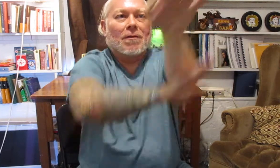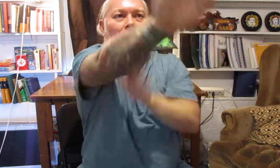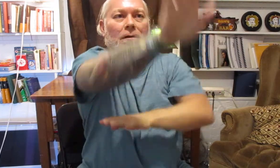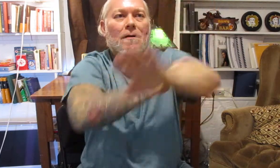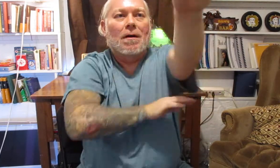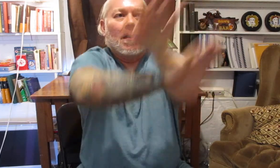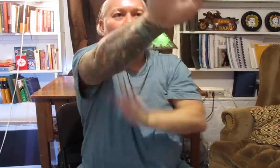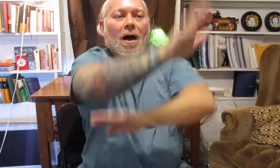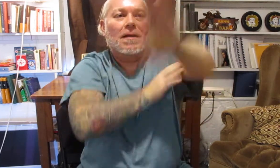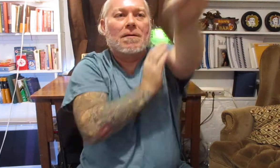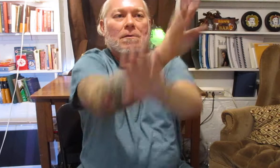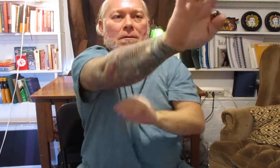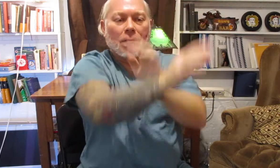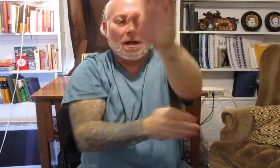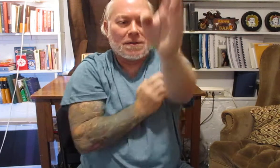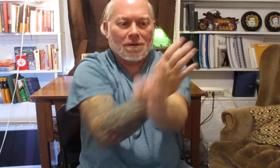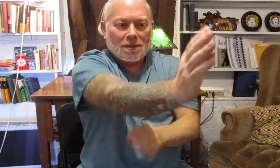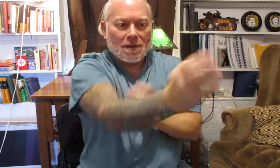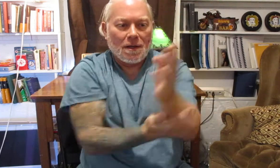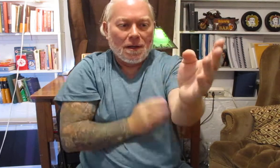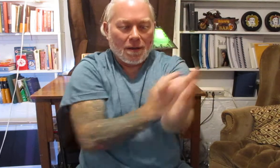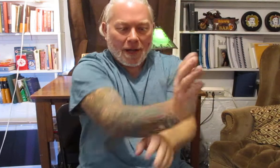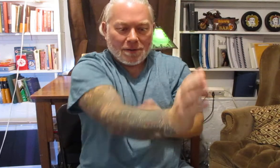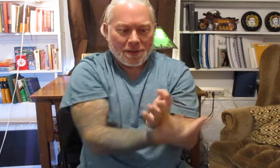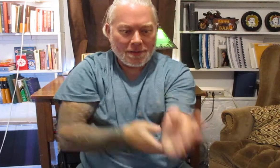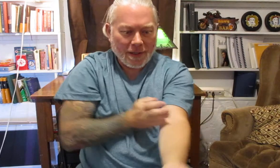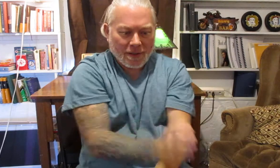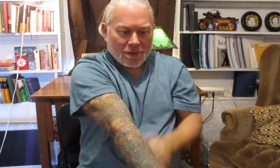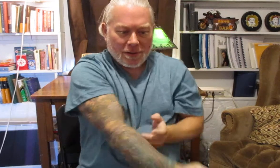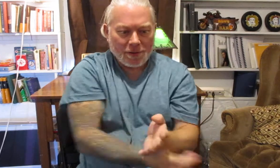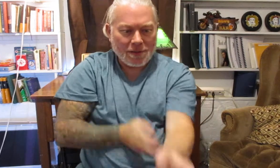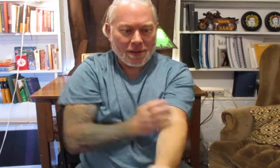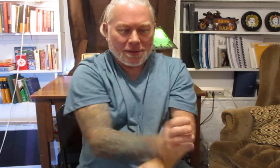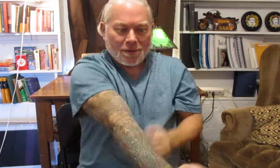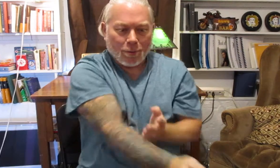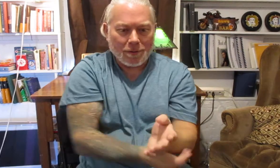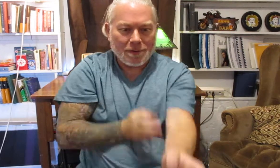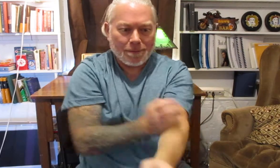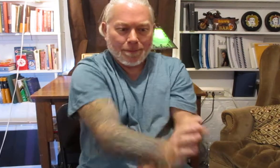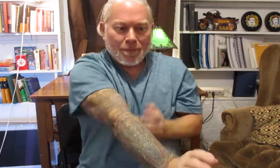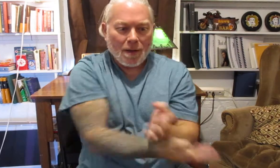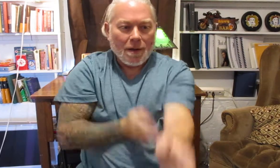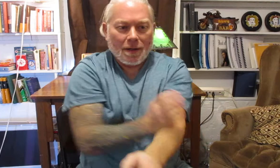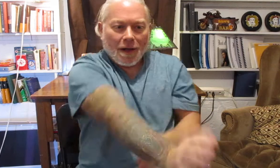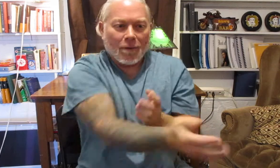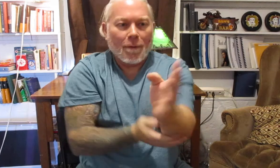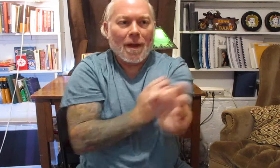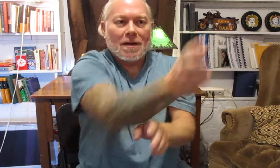of height right so this allows us to get used to using these tools in kind of a repetitive